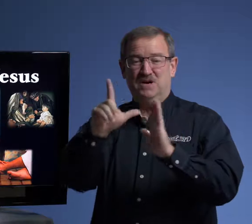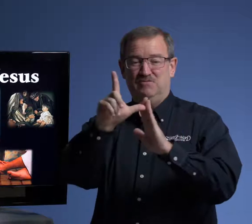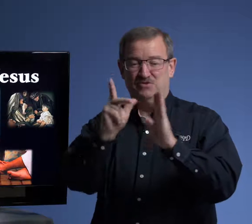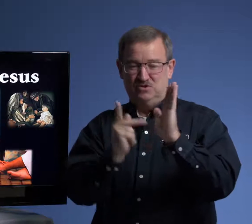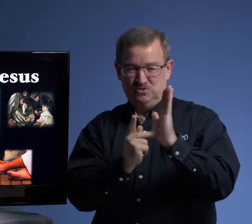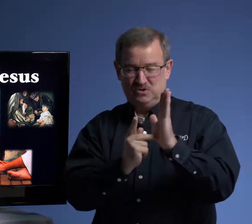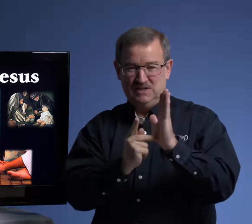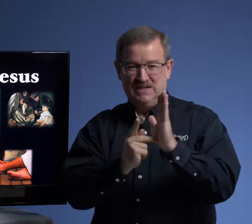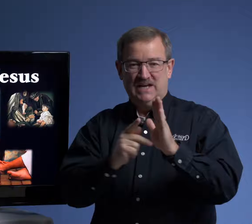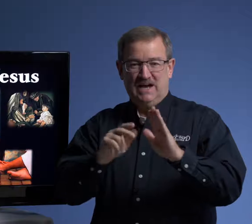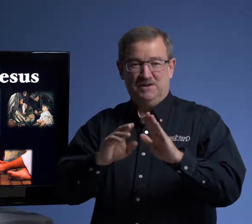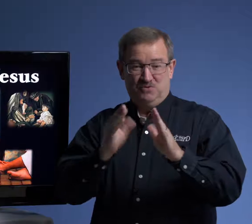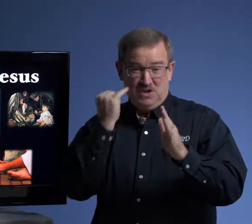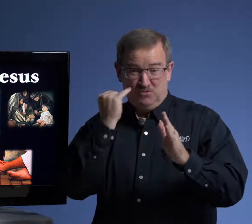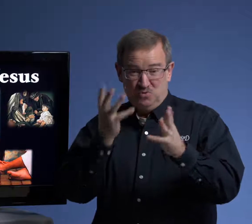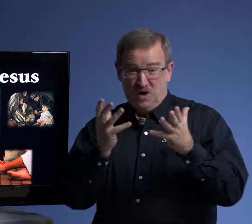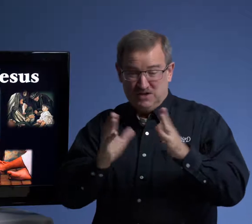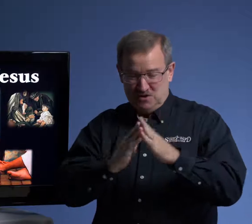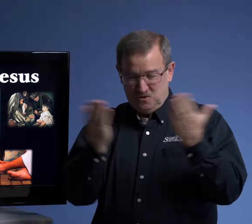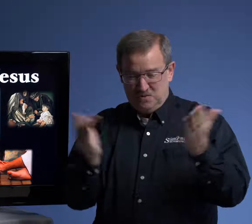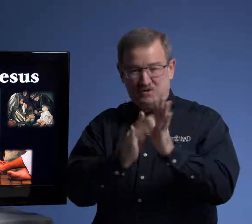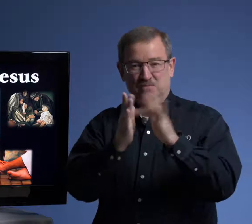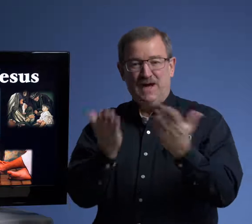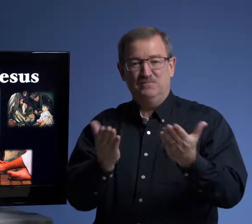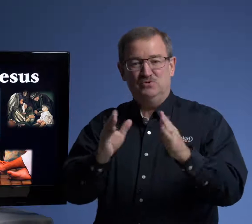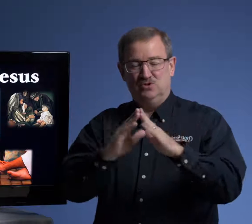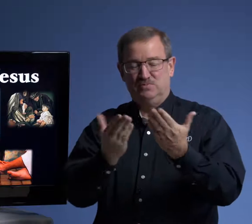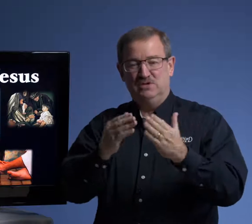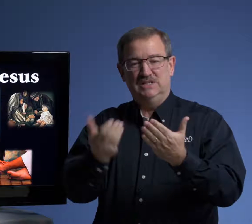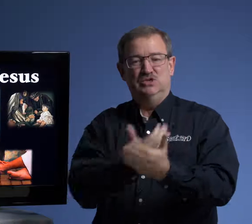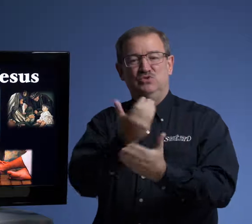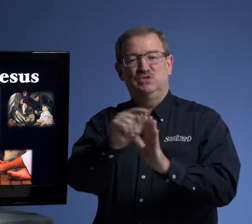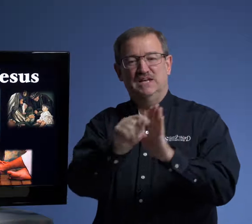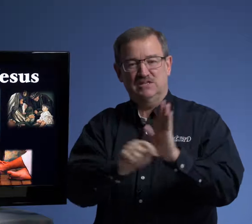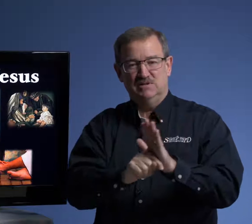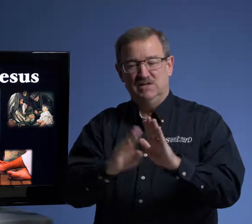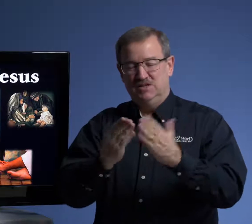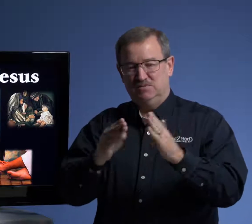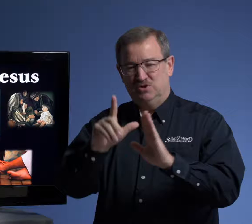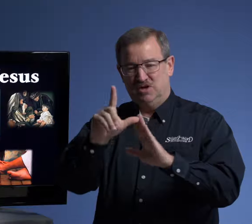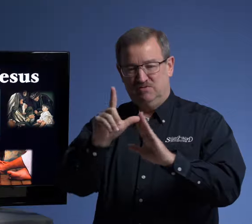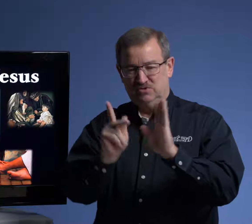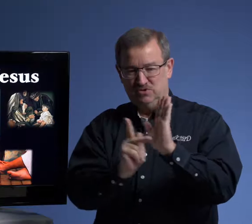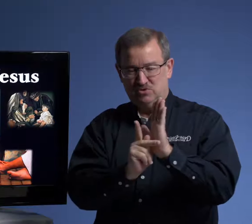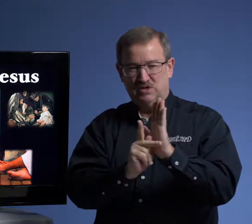of Luke, if you want to open your Bible to the book in the New Testament, the book of Luke